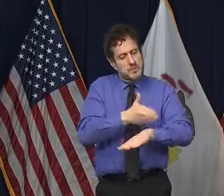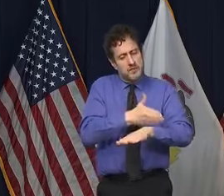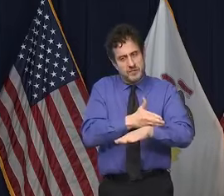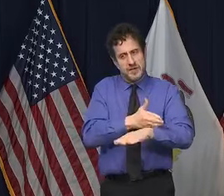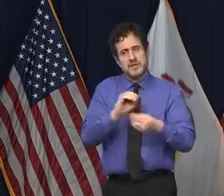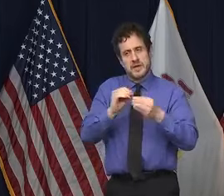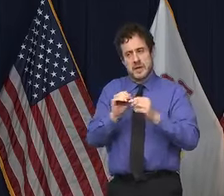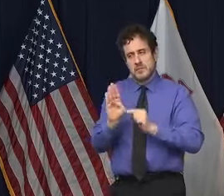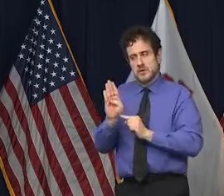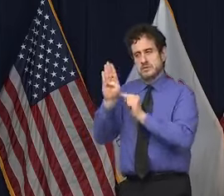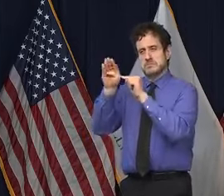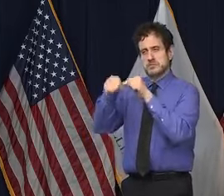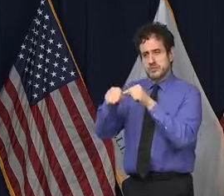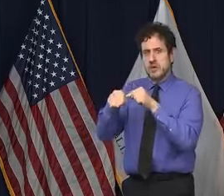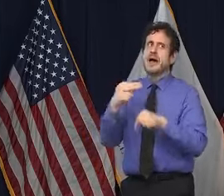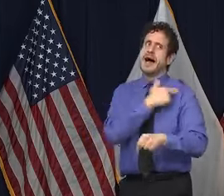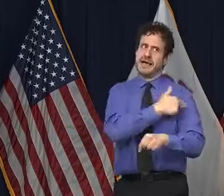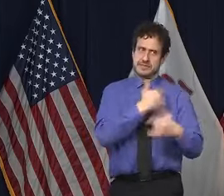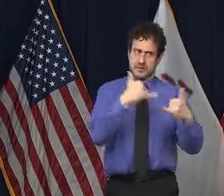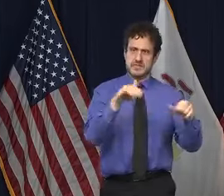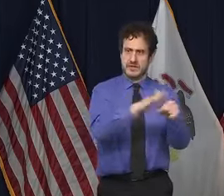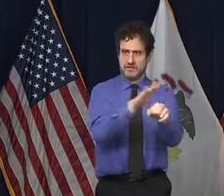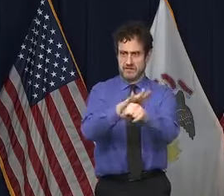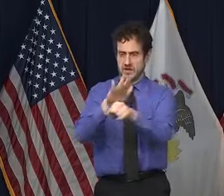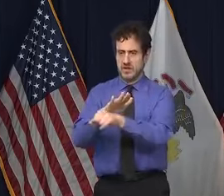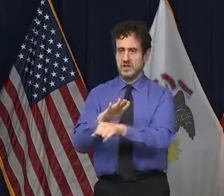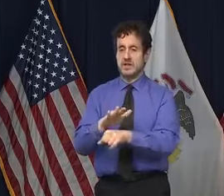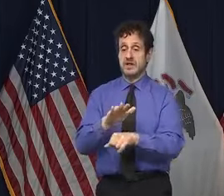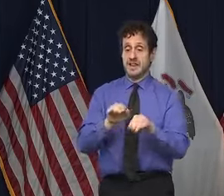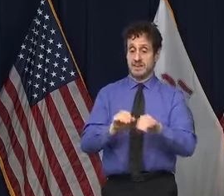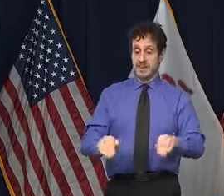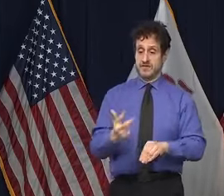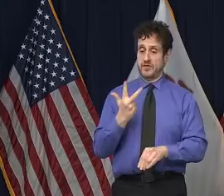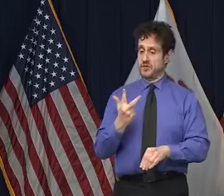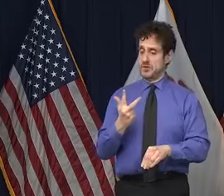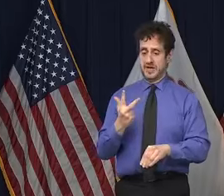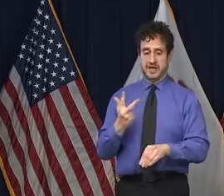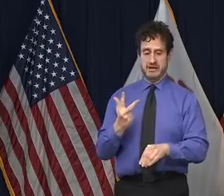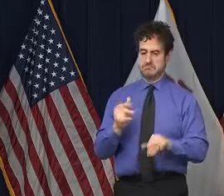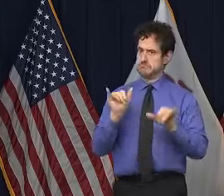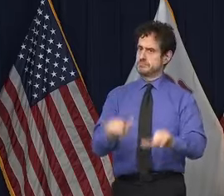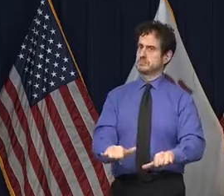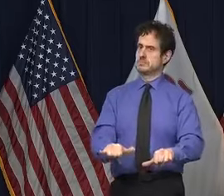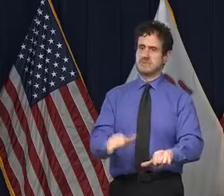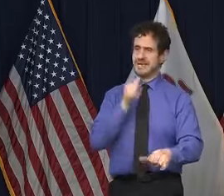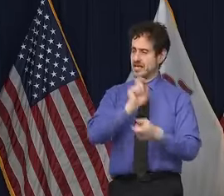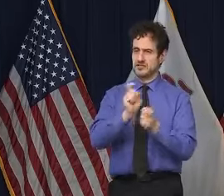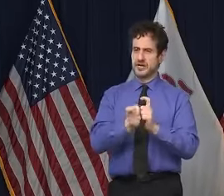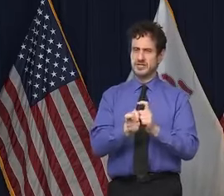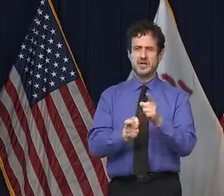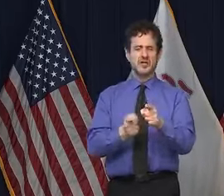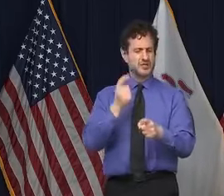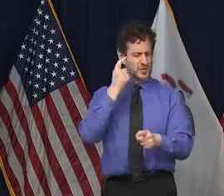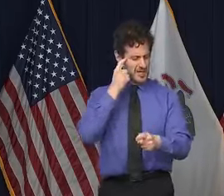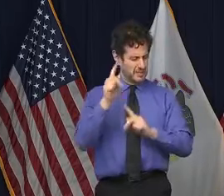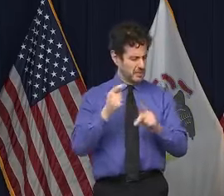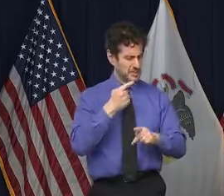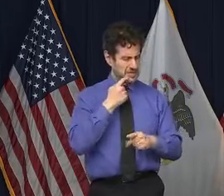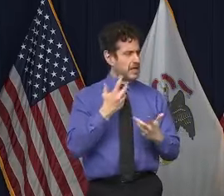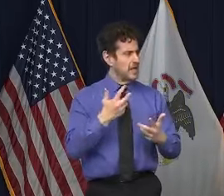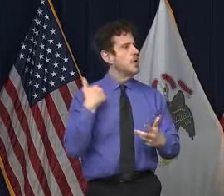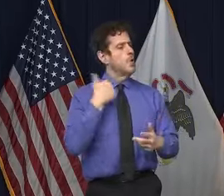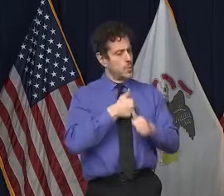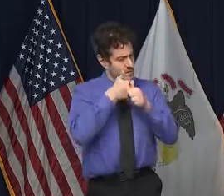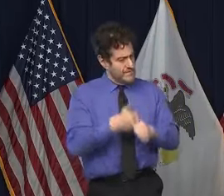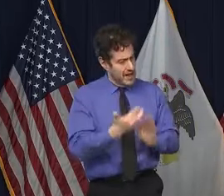and there, not hospital beds, obviously, tier three is not going to change. Do you worry that the public is going to say, oh my gosh, we did what